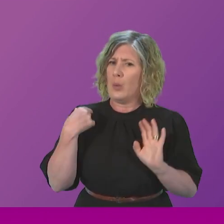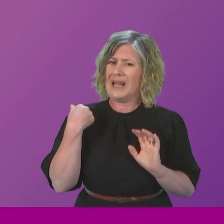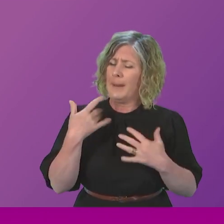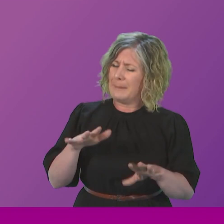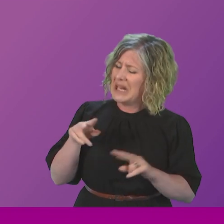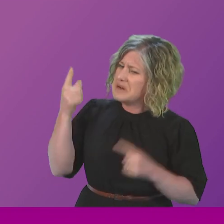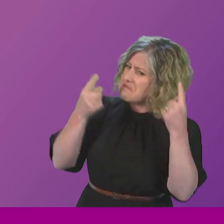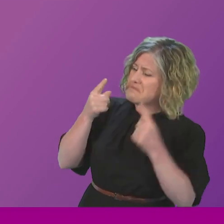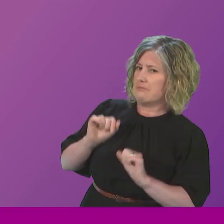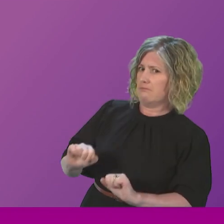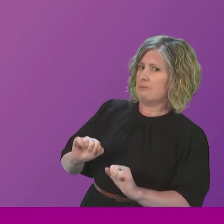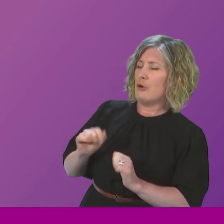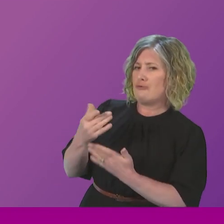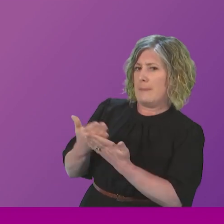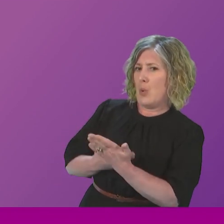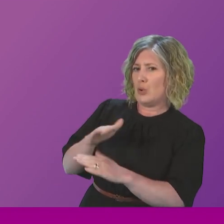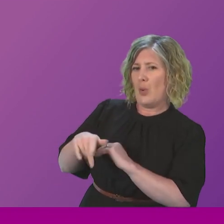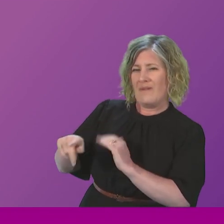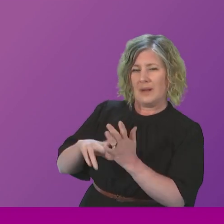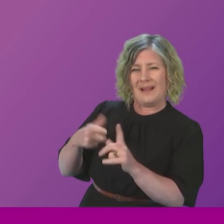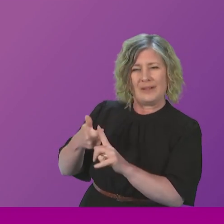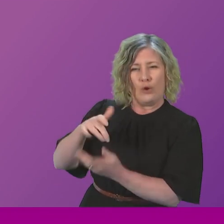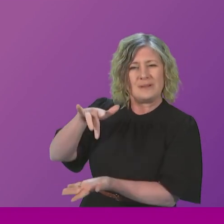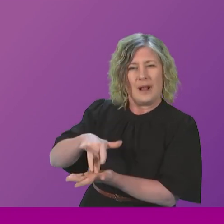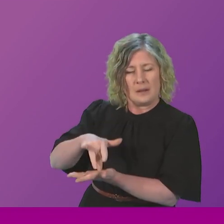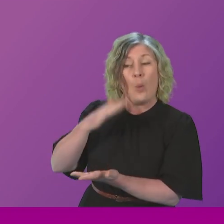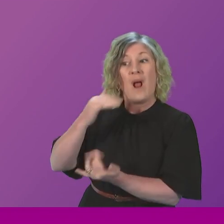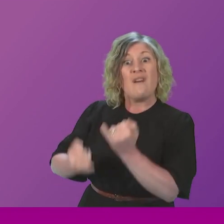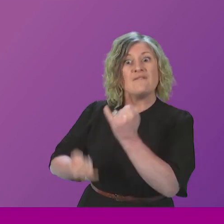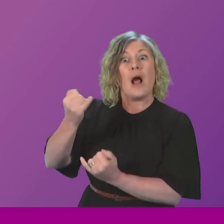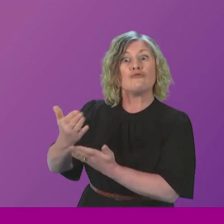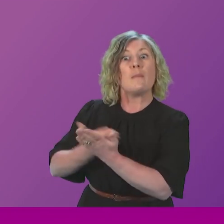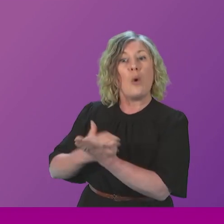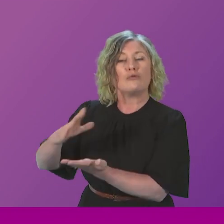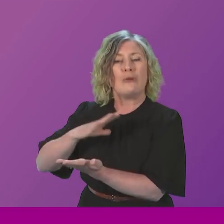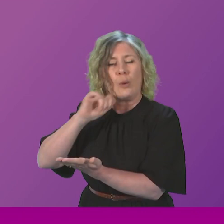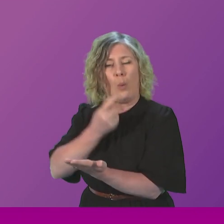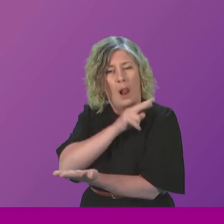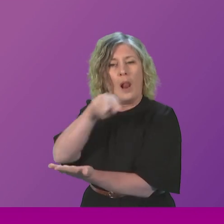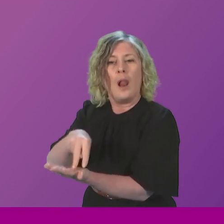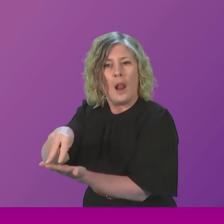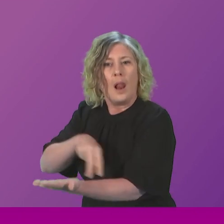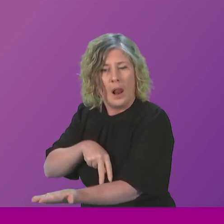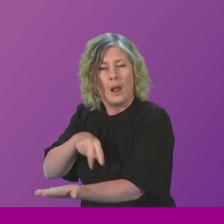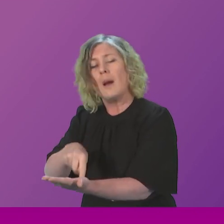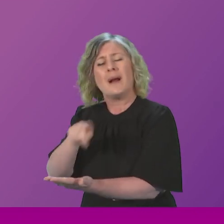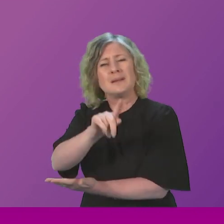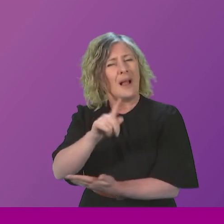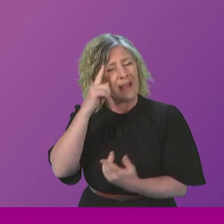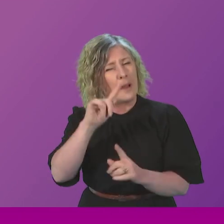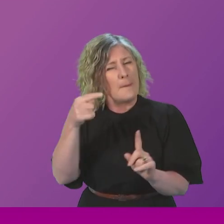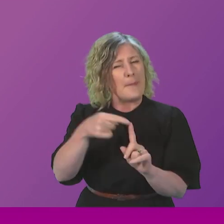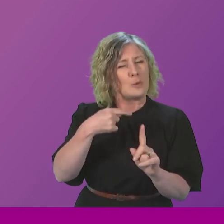report. We will look to see the final report once that is ready too. I go back to my initial point. is so important, Presiding Officer,